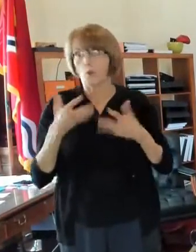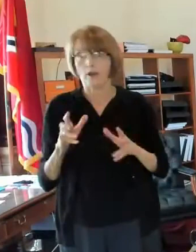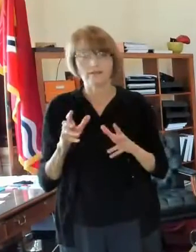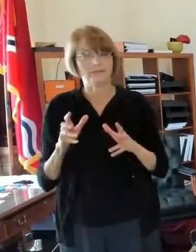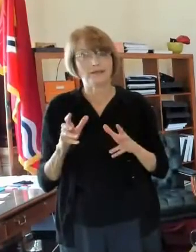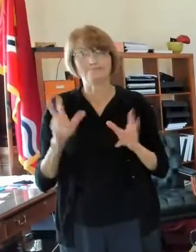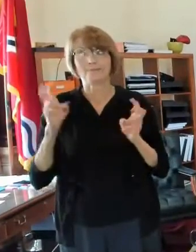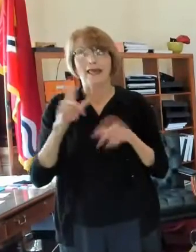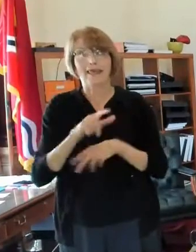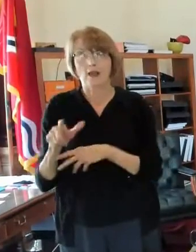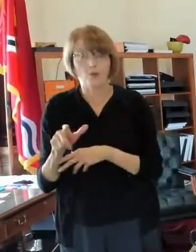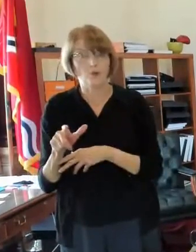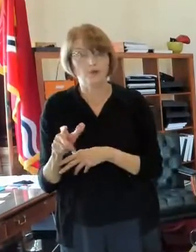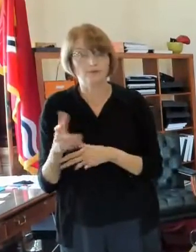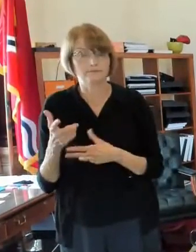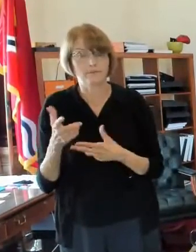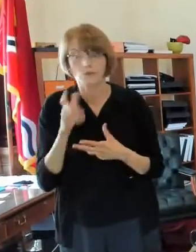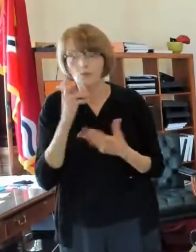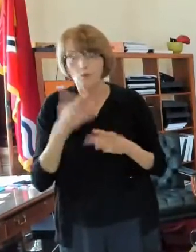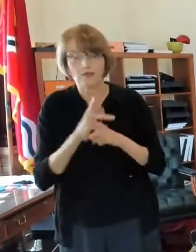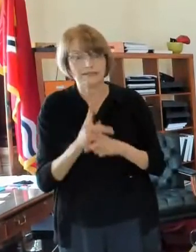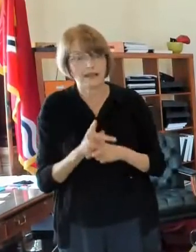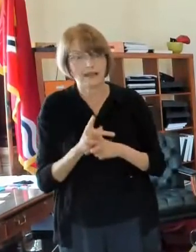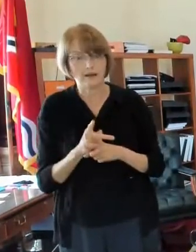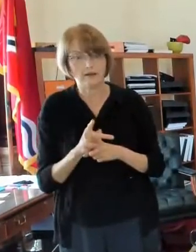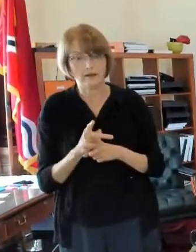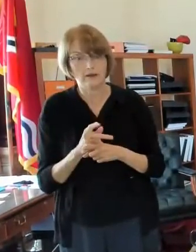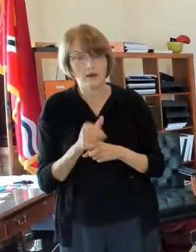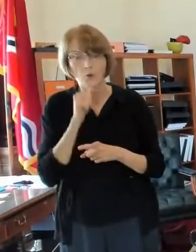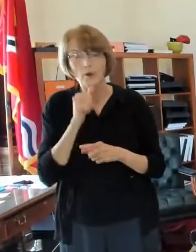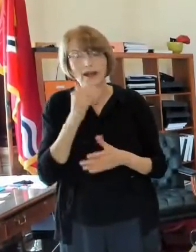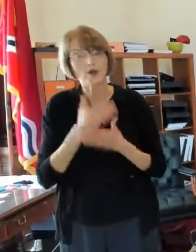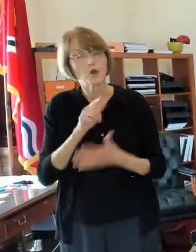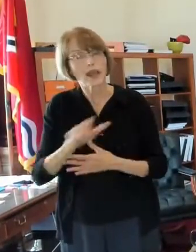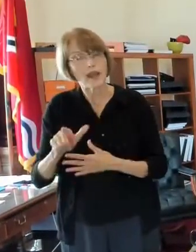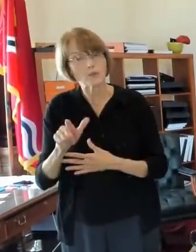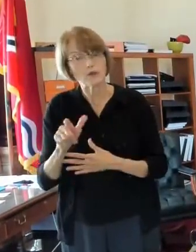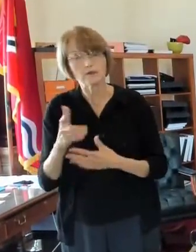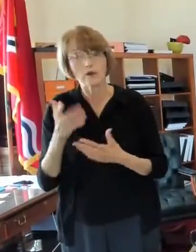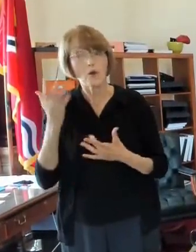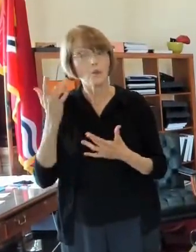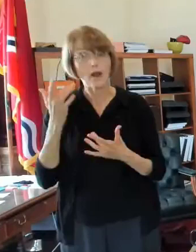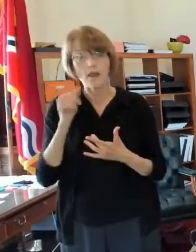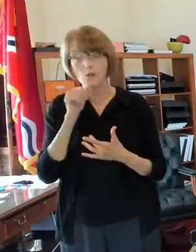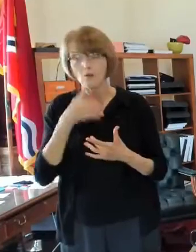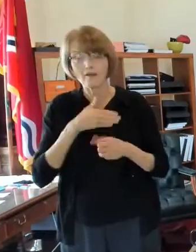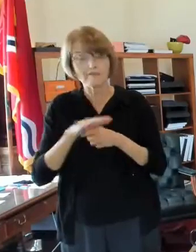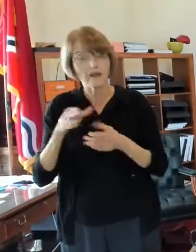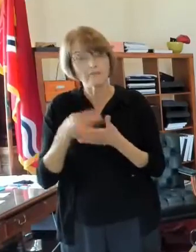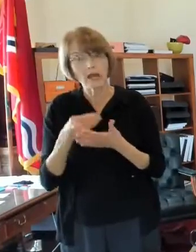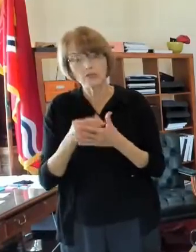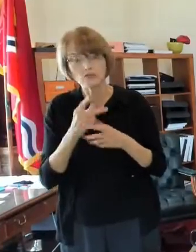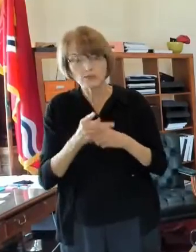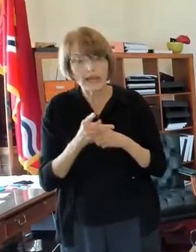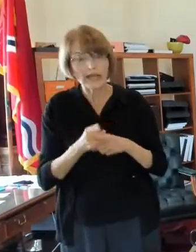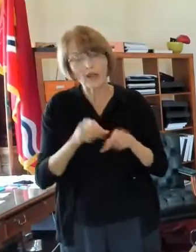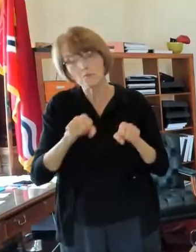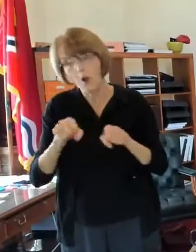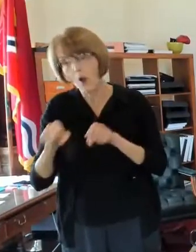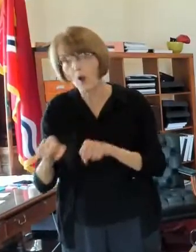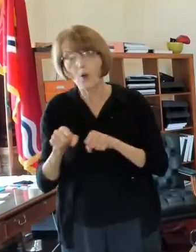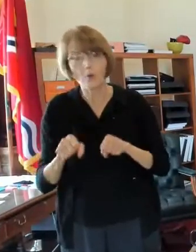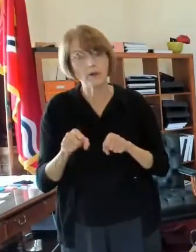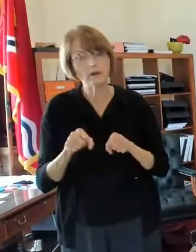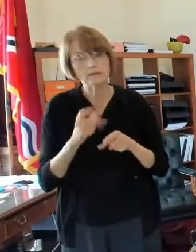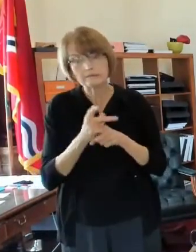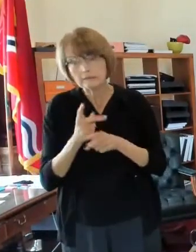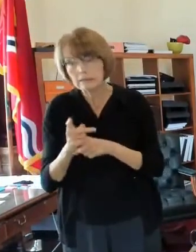and honestly we're not a very good landlord and we aren't a very good landlord because we just fundamentally don't have the money to be able to care